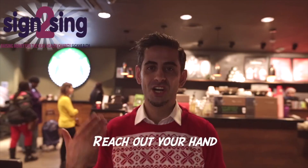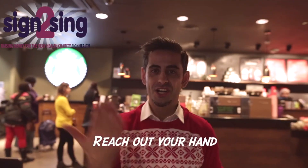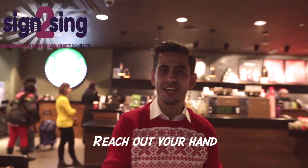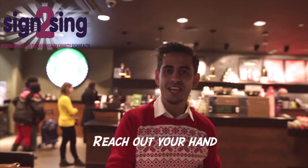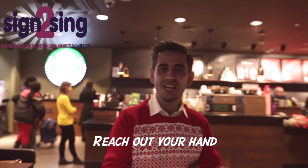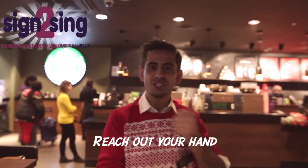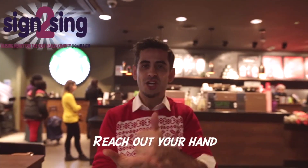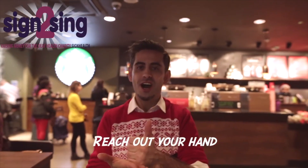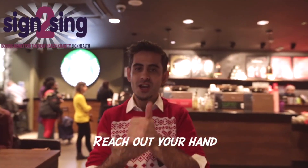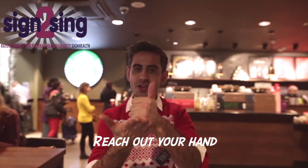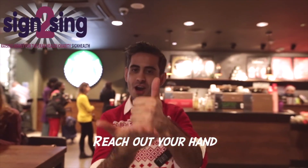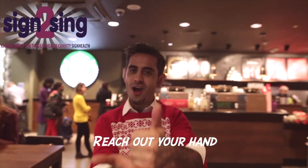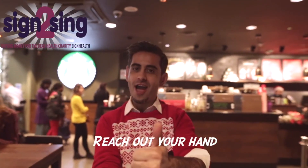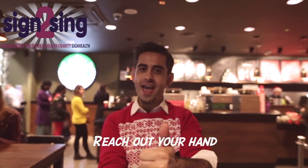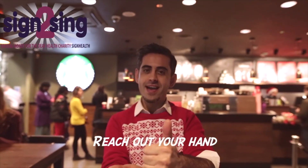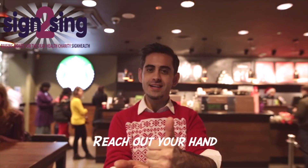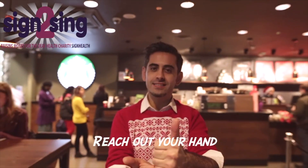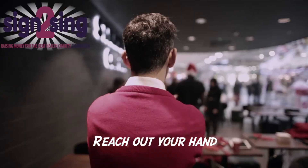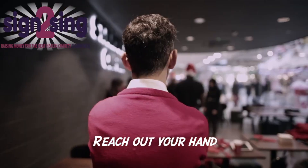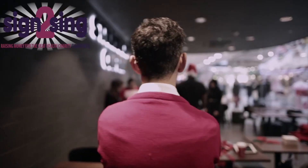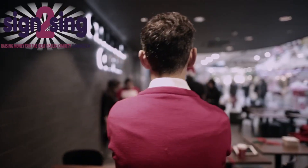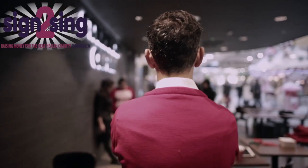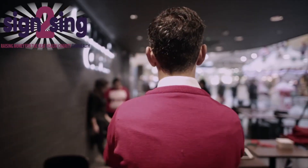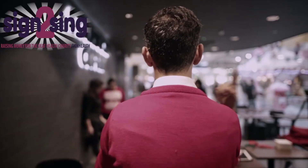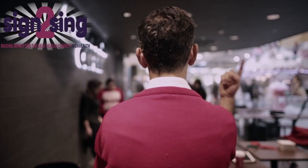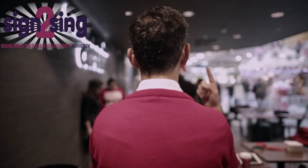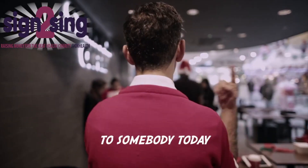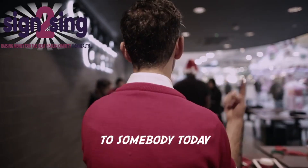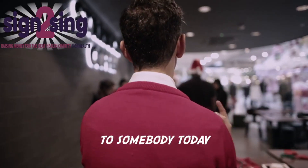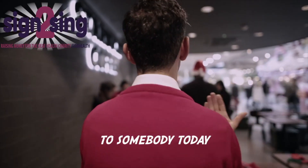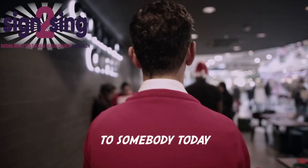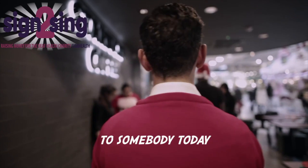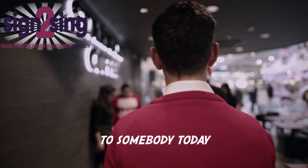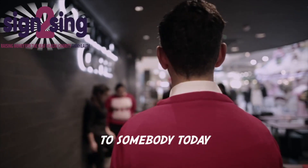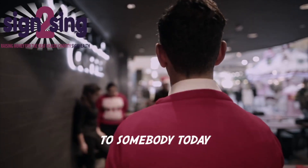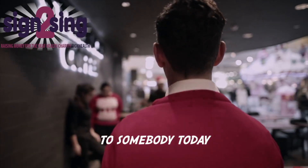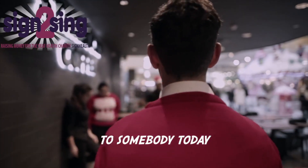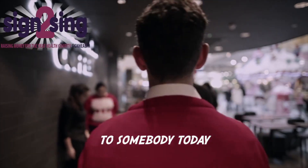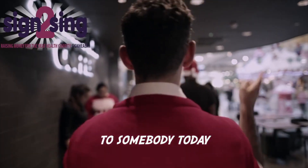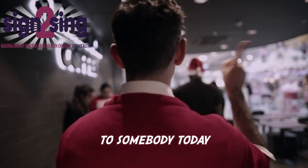Reach out your hand To somebody today